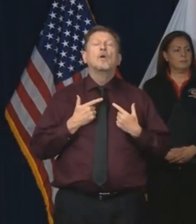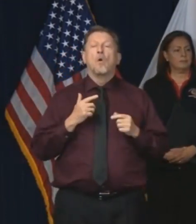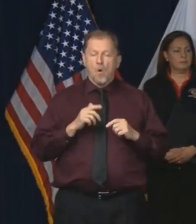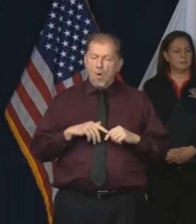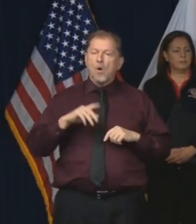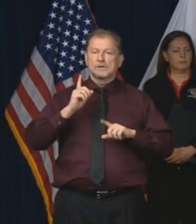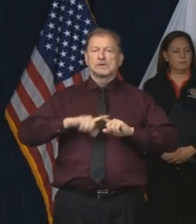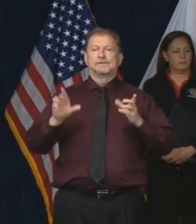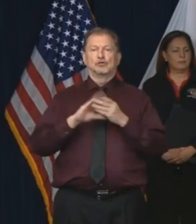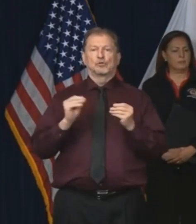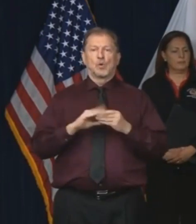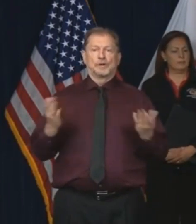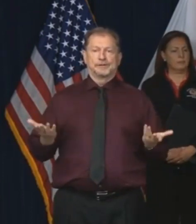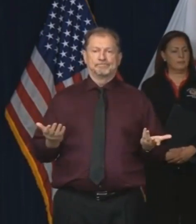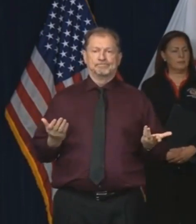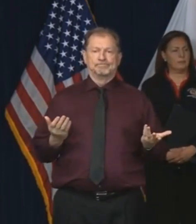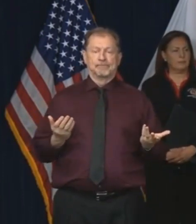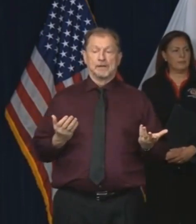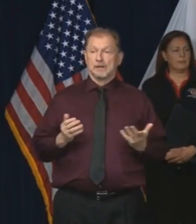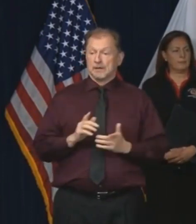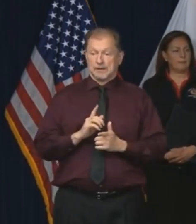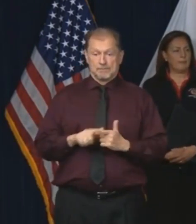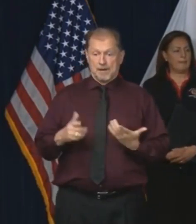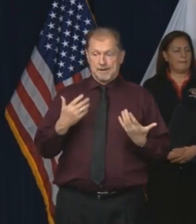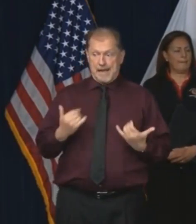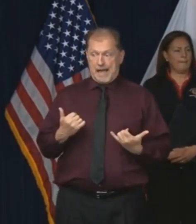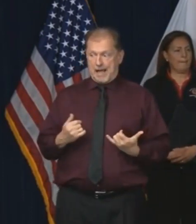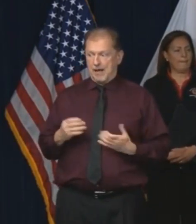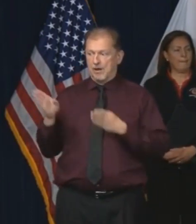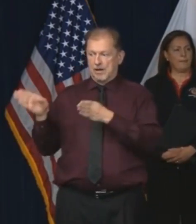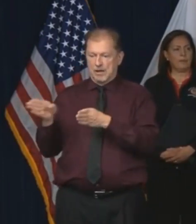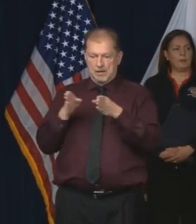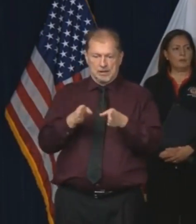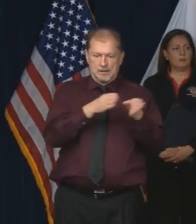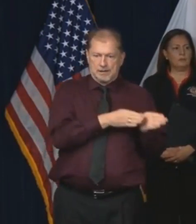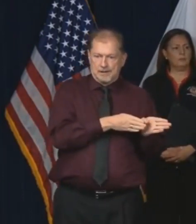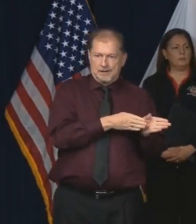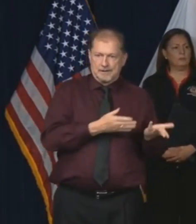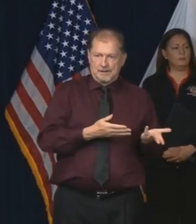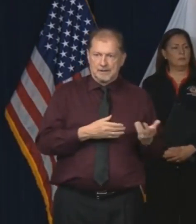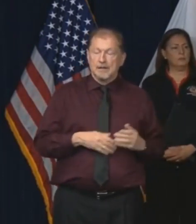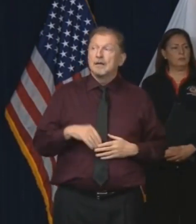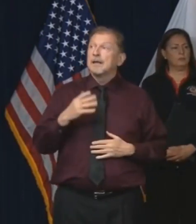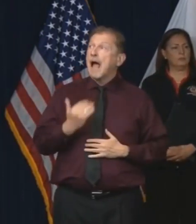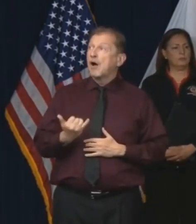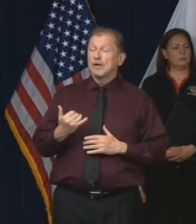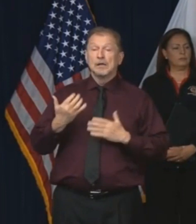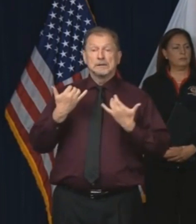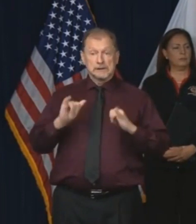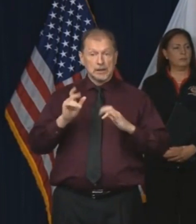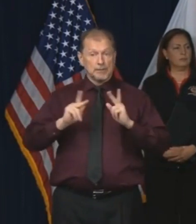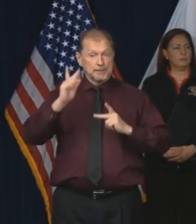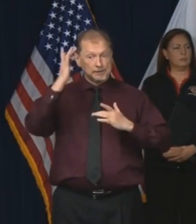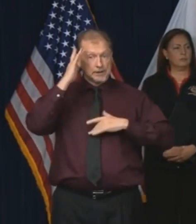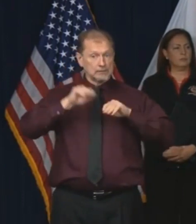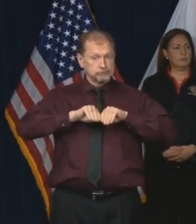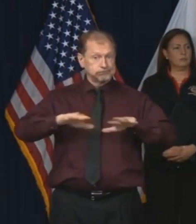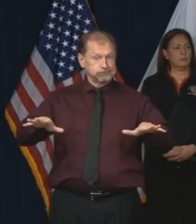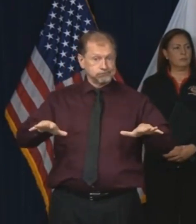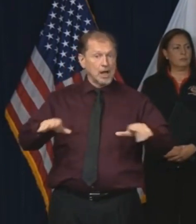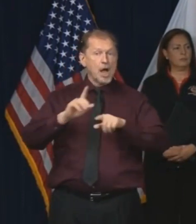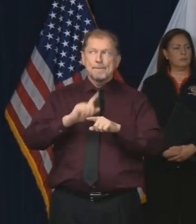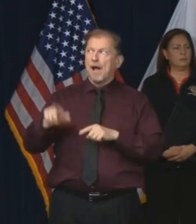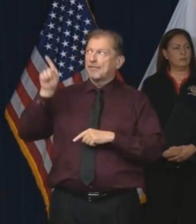changer. And that would be before you ever see a vaccine. And it's not a game changer in terms of changing the number of people who will get it.